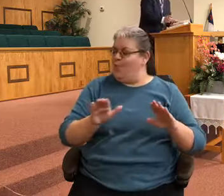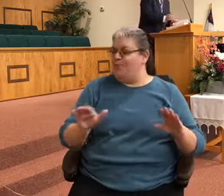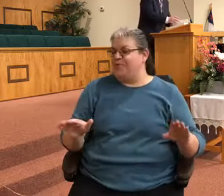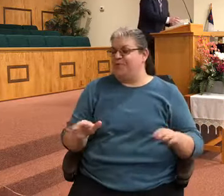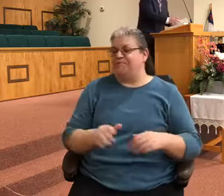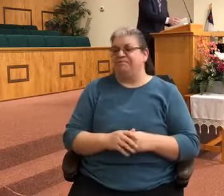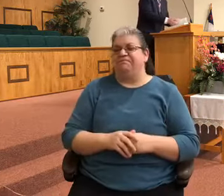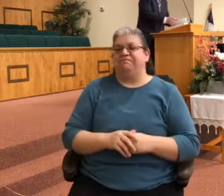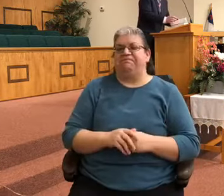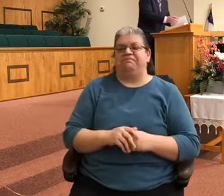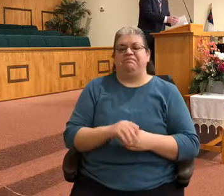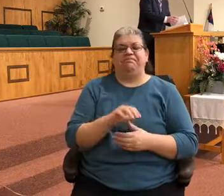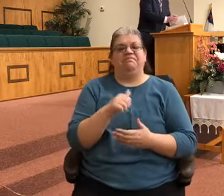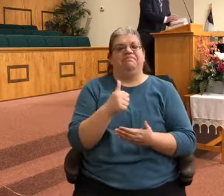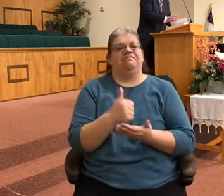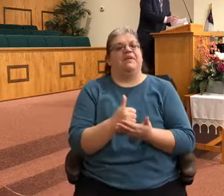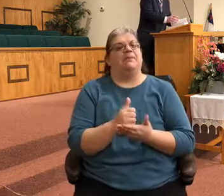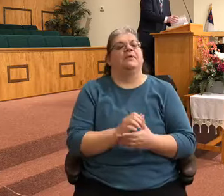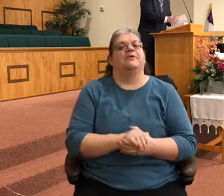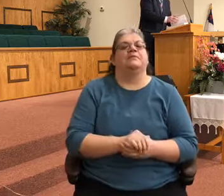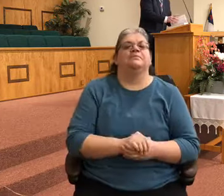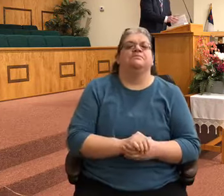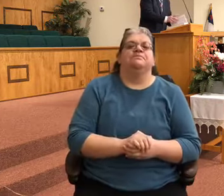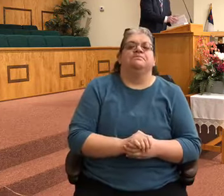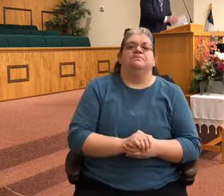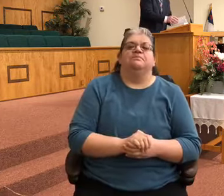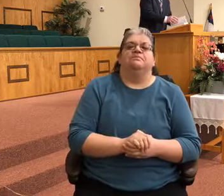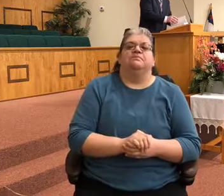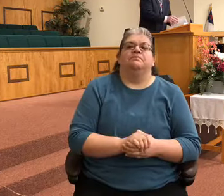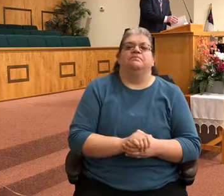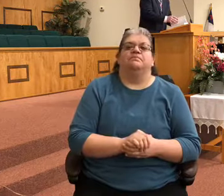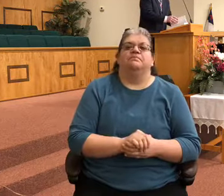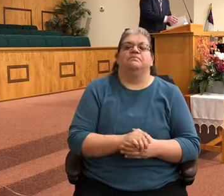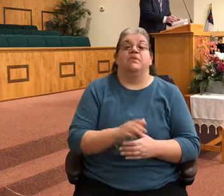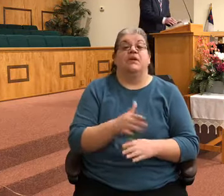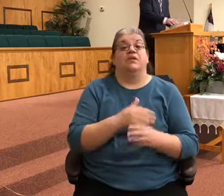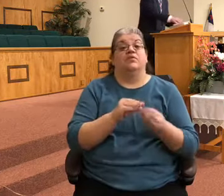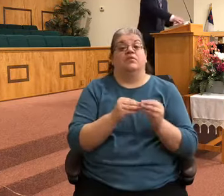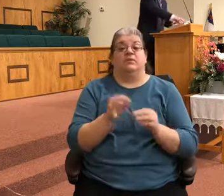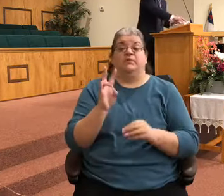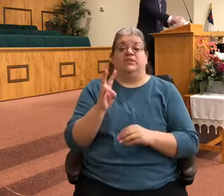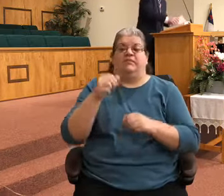Let's sing, blessed be today Hymn number seven, blessed be the name All